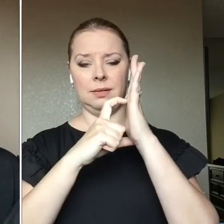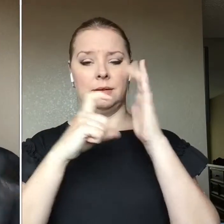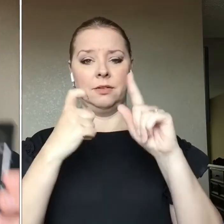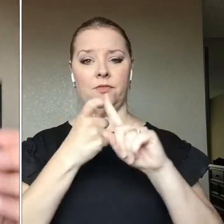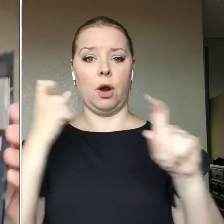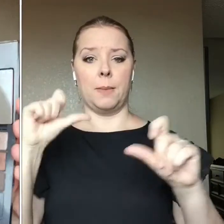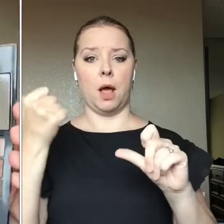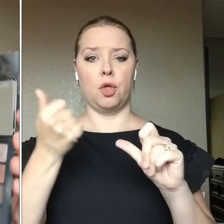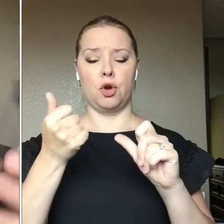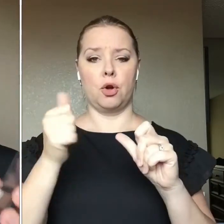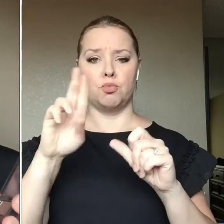so I'm going to go in there with the liner.